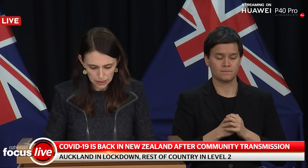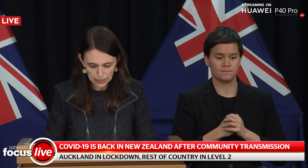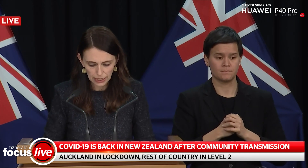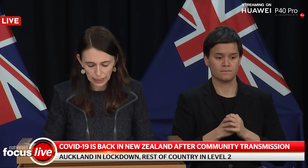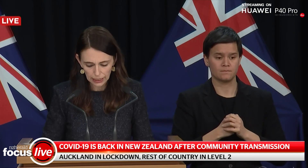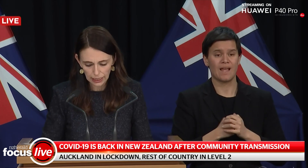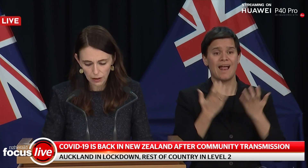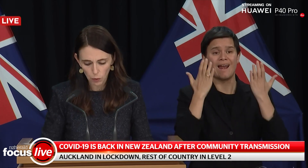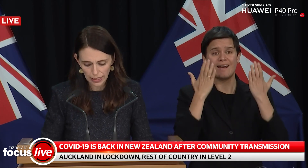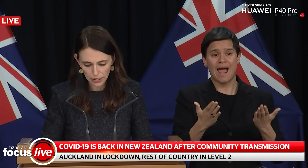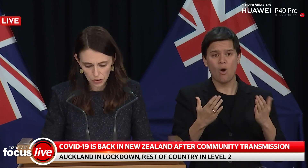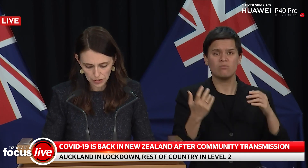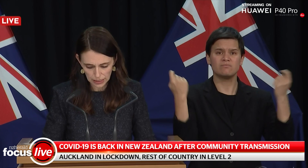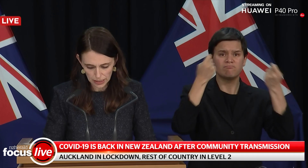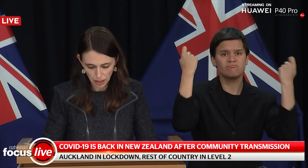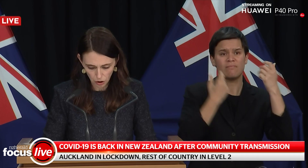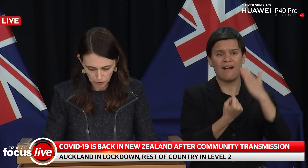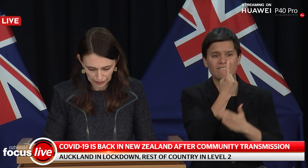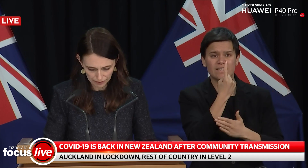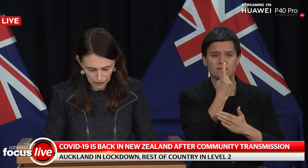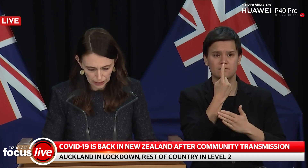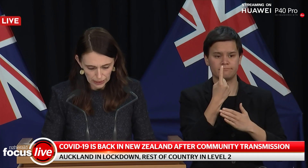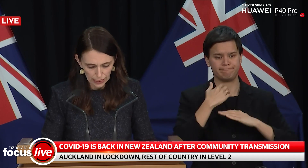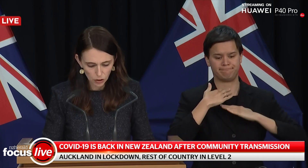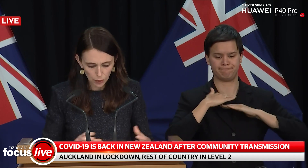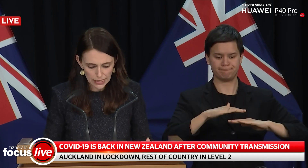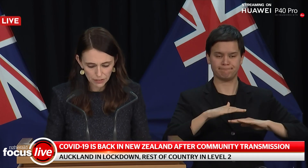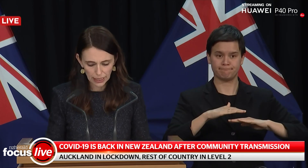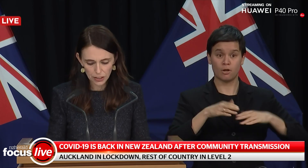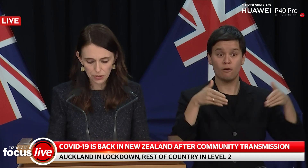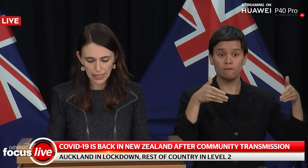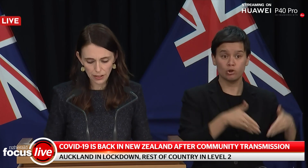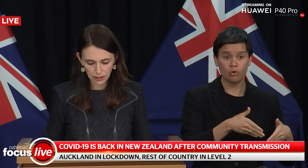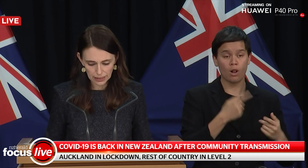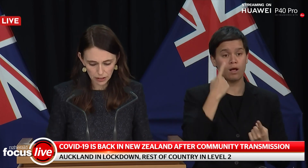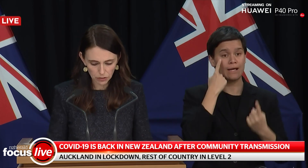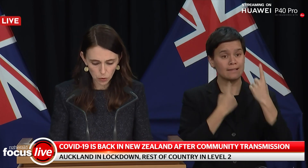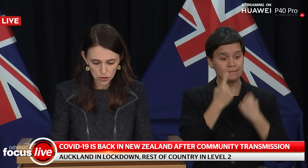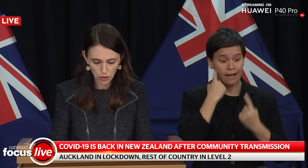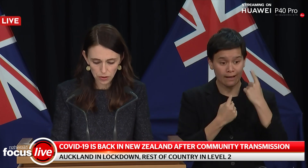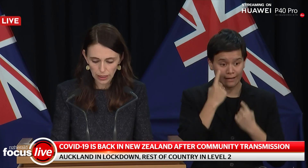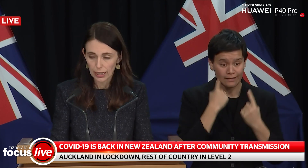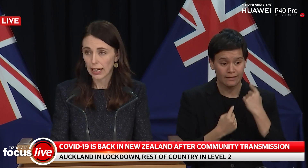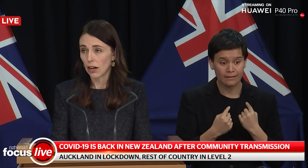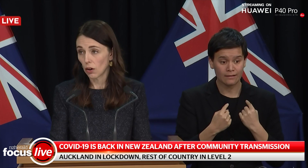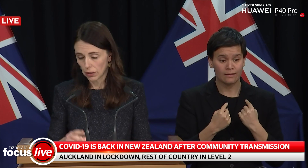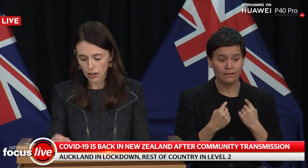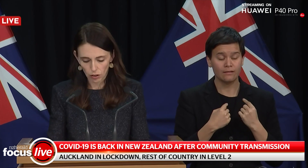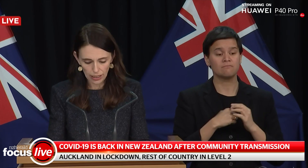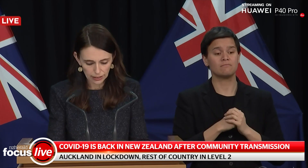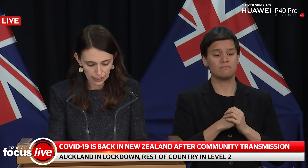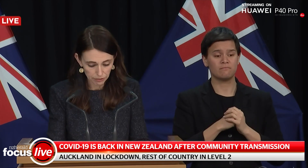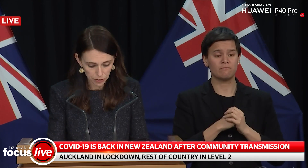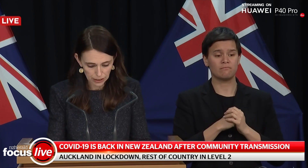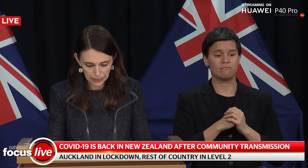funerals, tangihanga and wedding services only. And the rest of the country gatherings of course though I'll